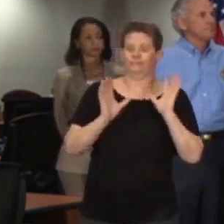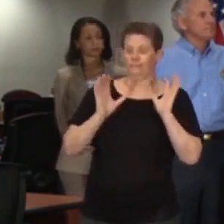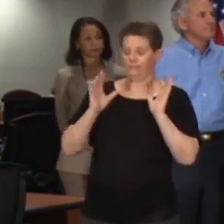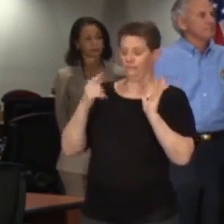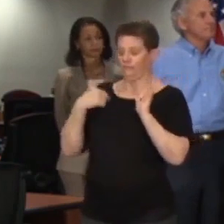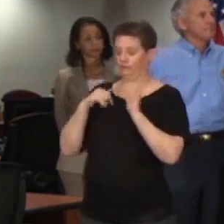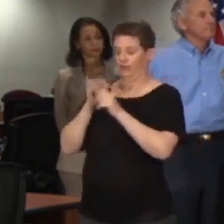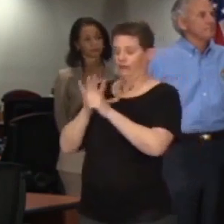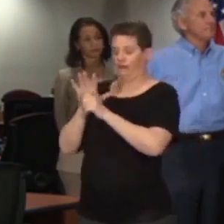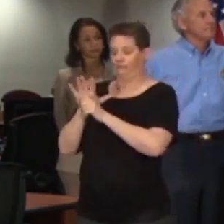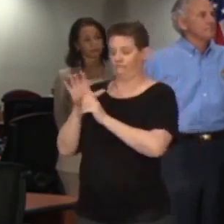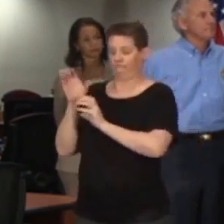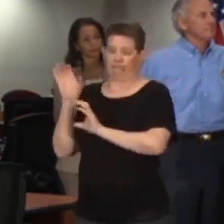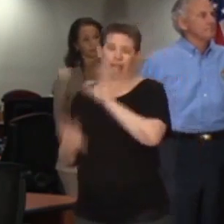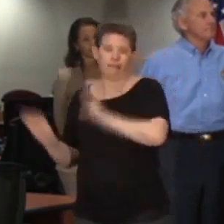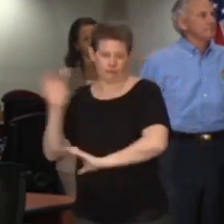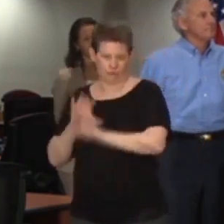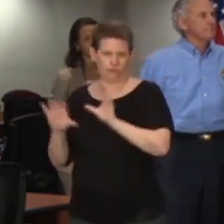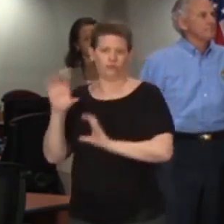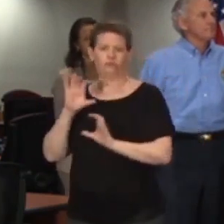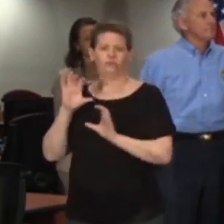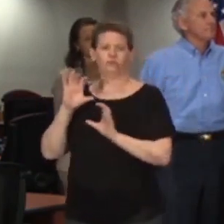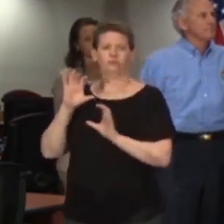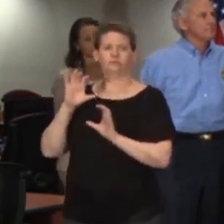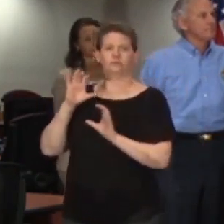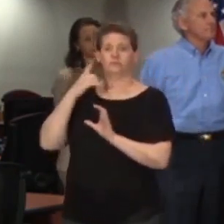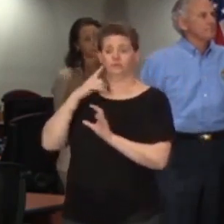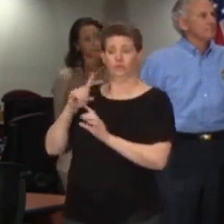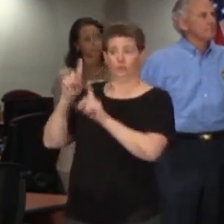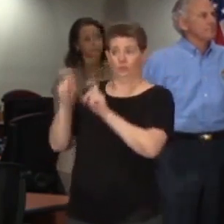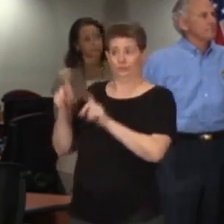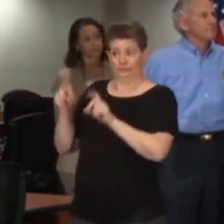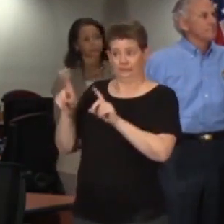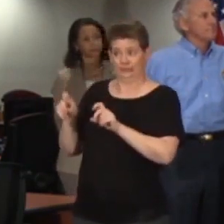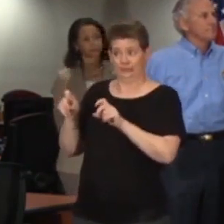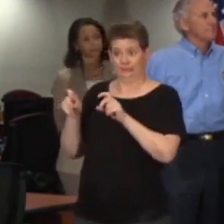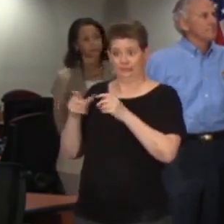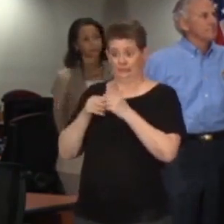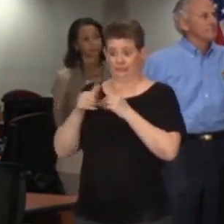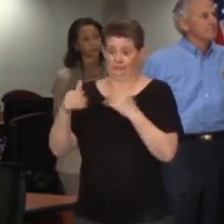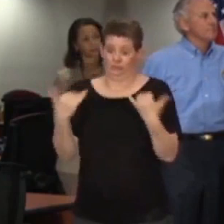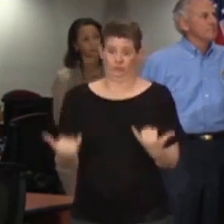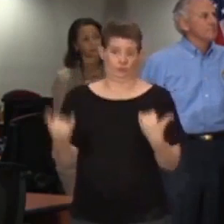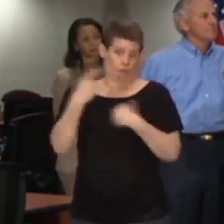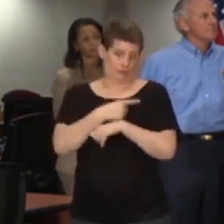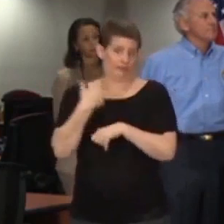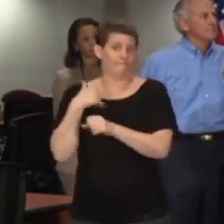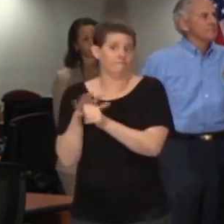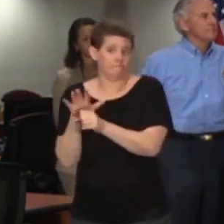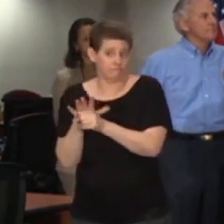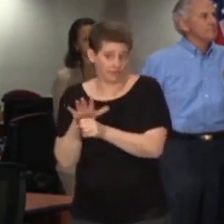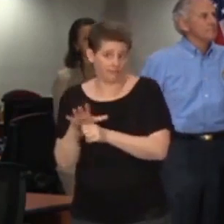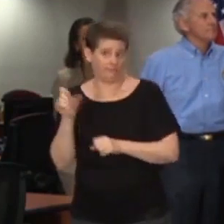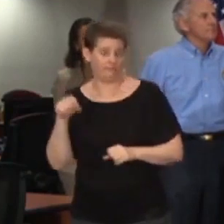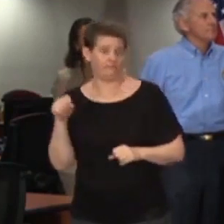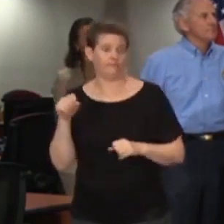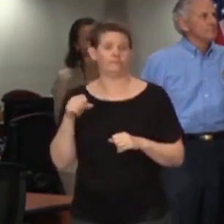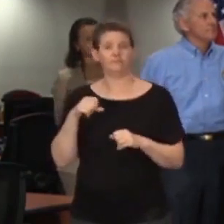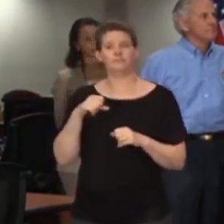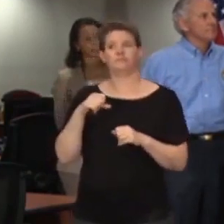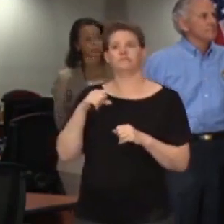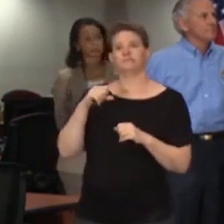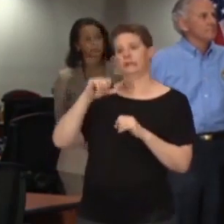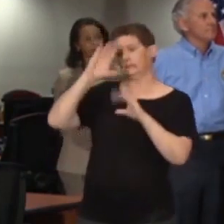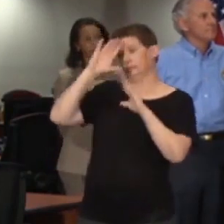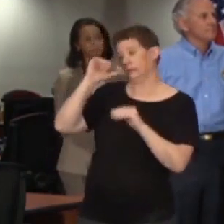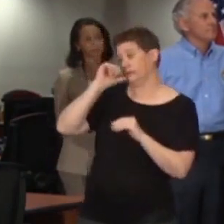materials, enough reagents in the laboratory to test the rest of the specimens today and then some of the specimens that we'll